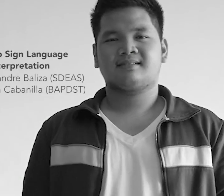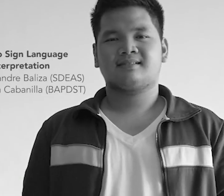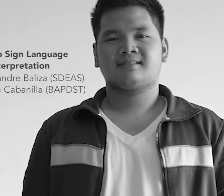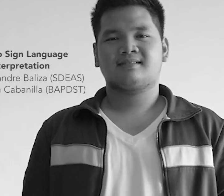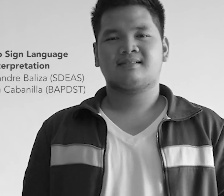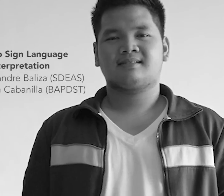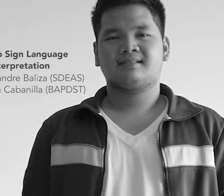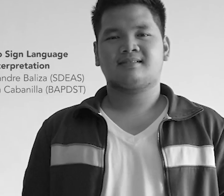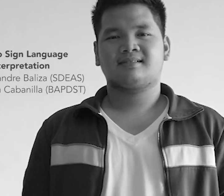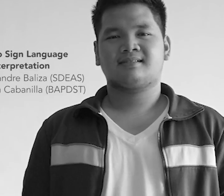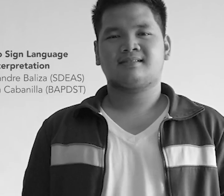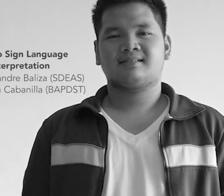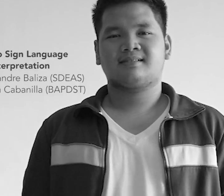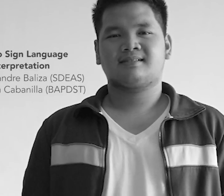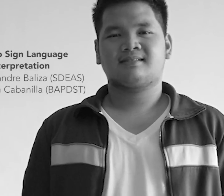We'll